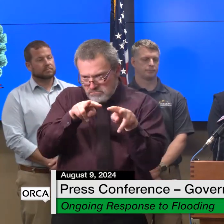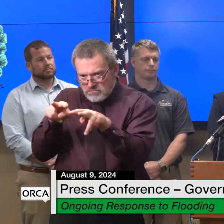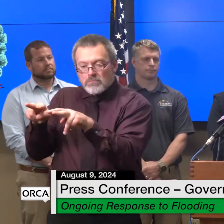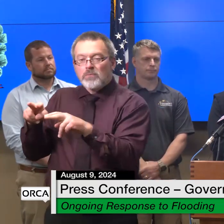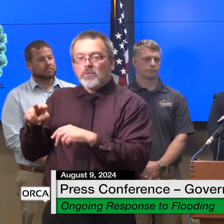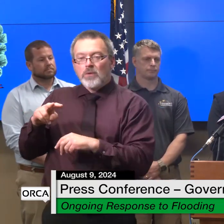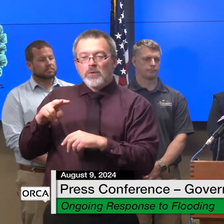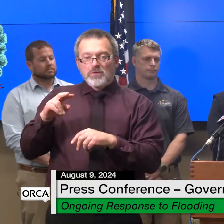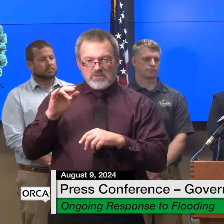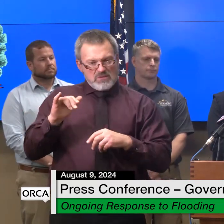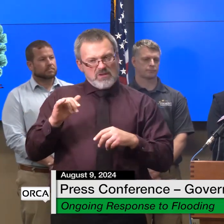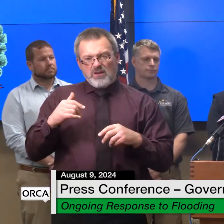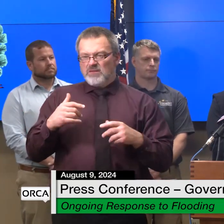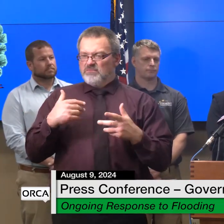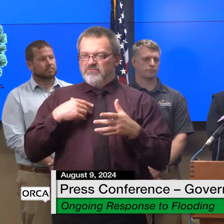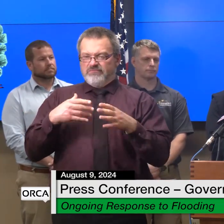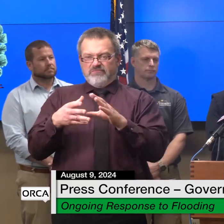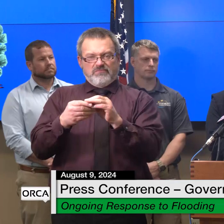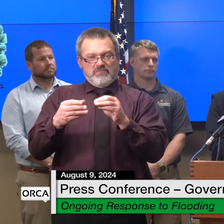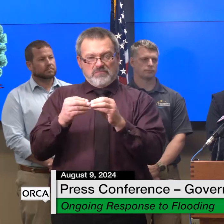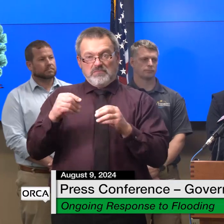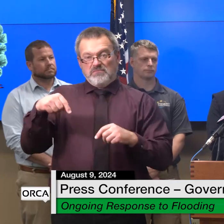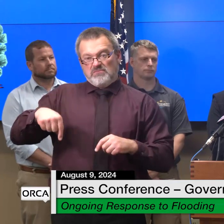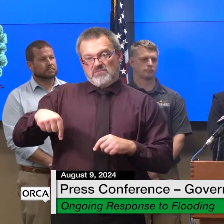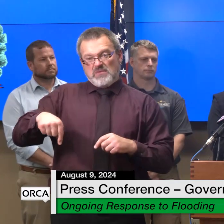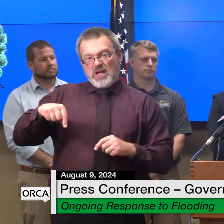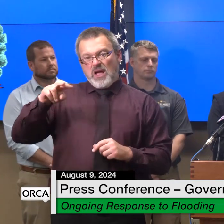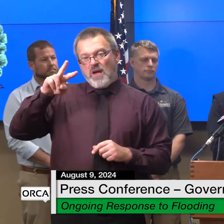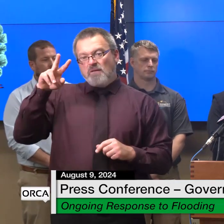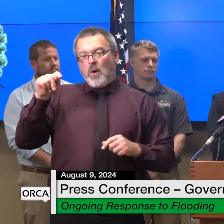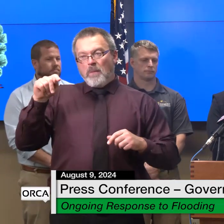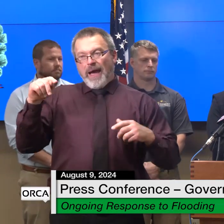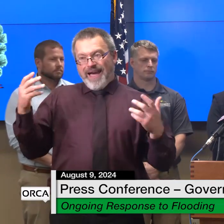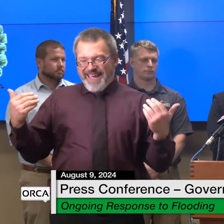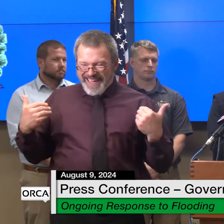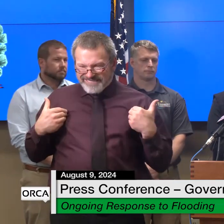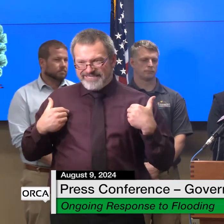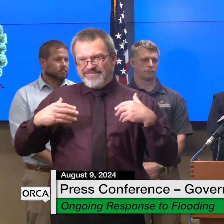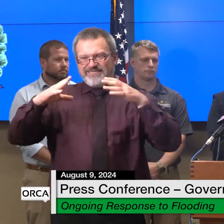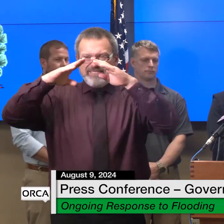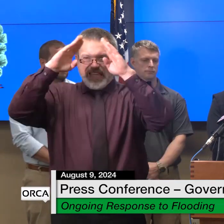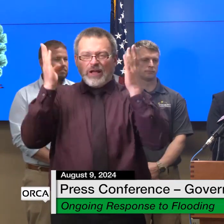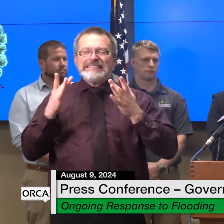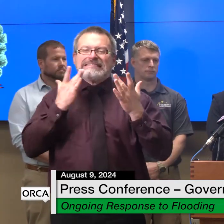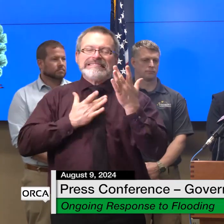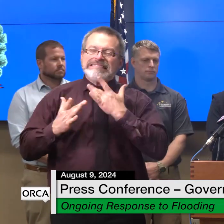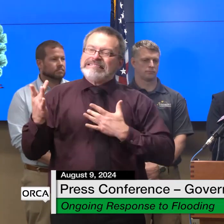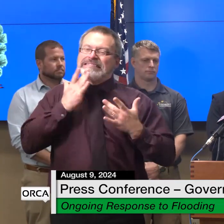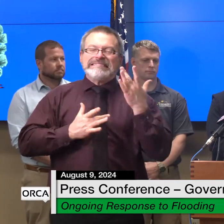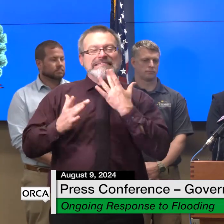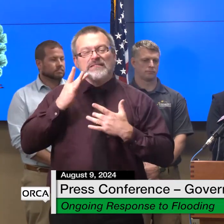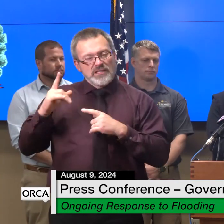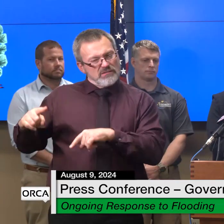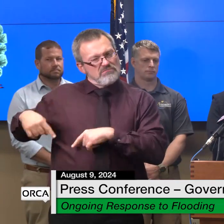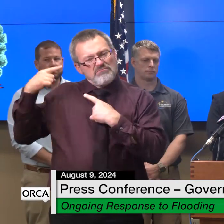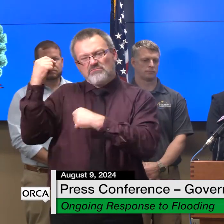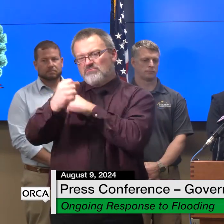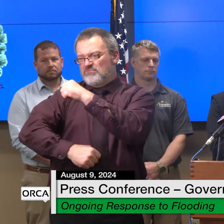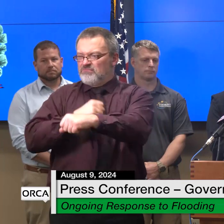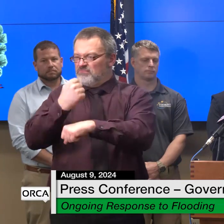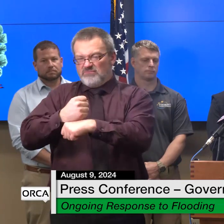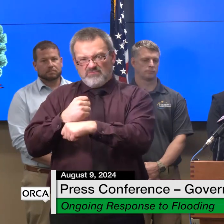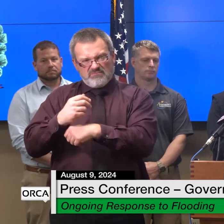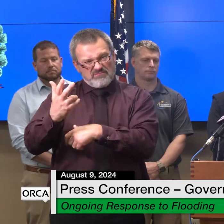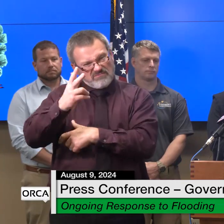vermont is in the throes of a housing crisis that is decades in the making losing